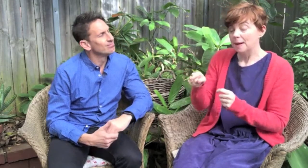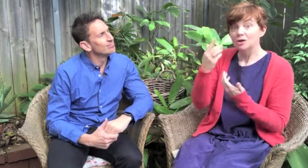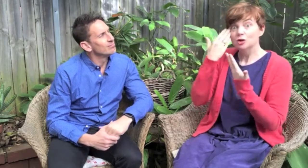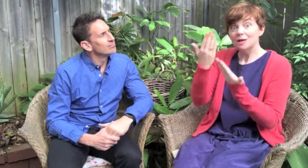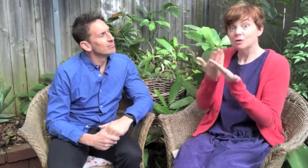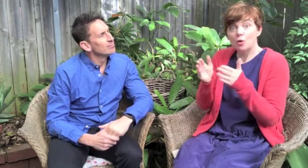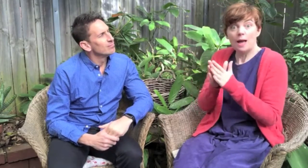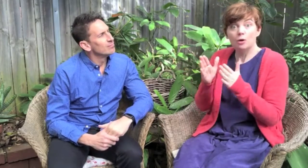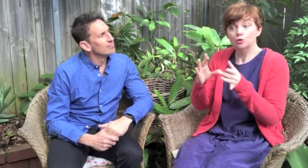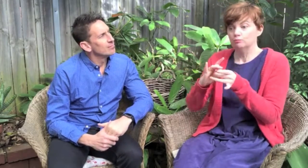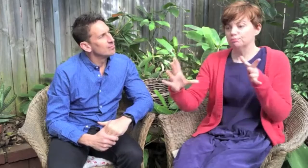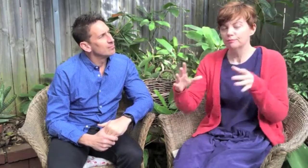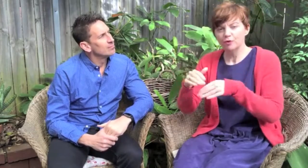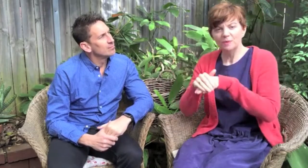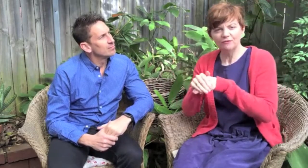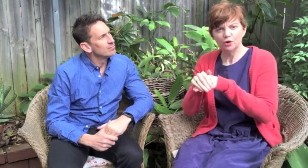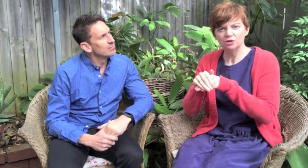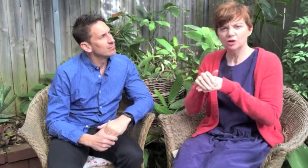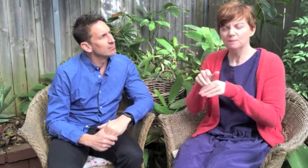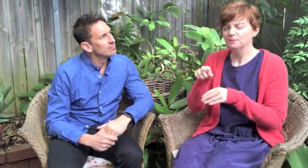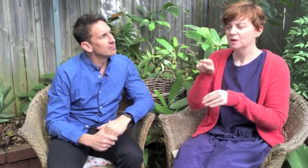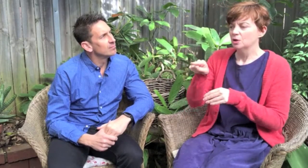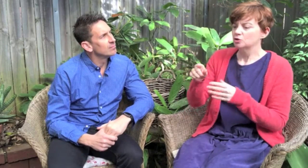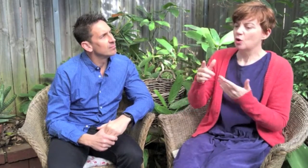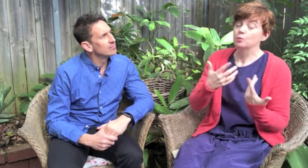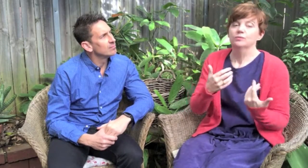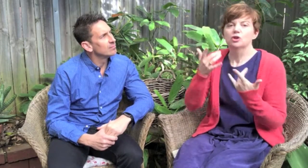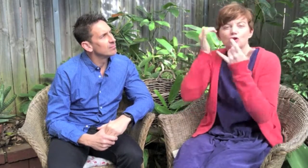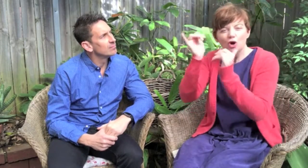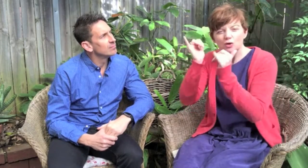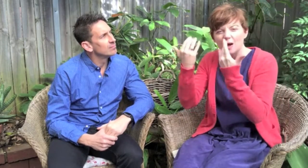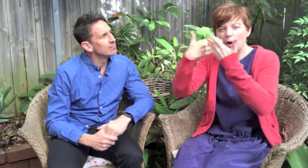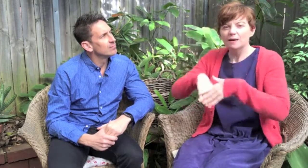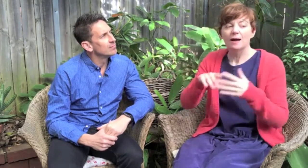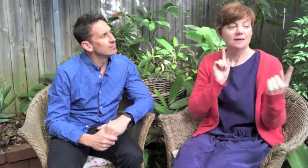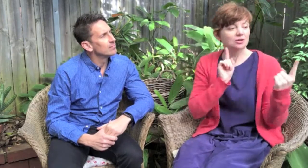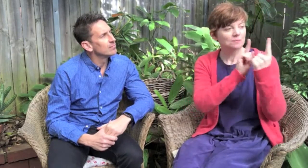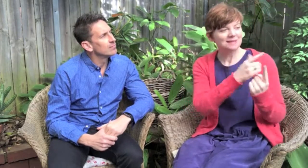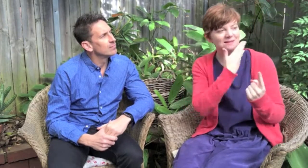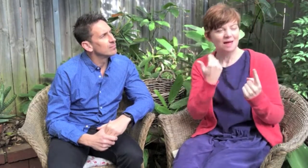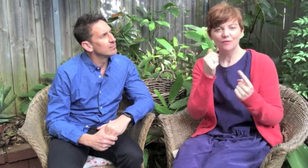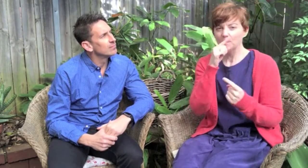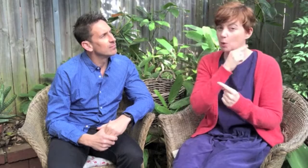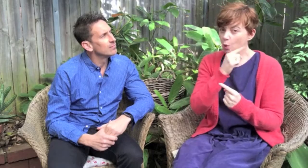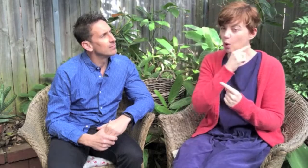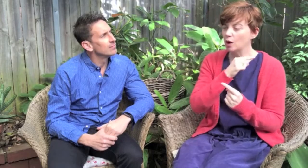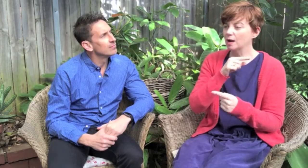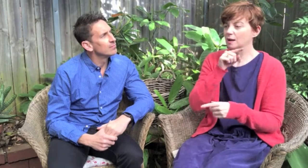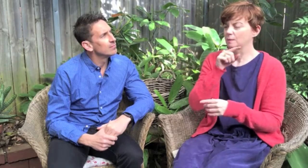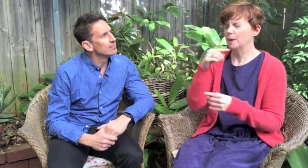pursuing the friendship but she doesn't really know how to let go of the relationship. So she goes out one night and she meets a lovely